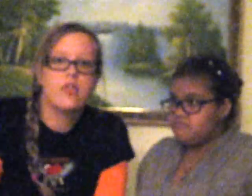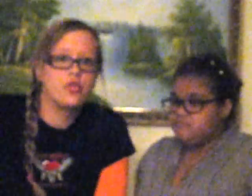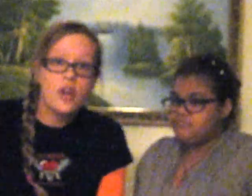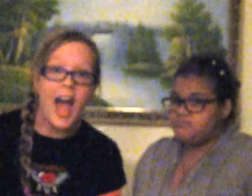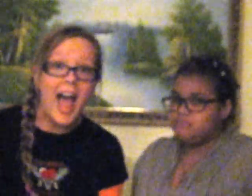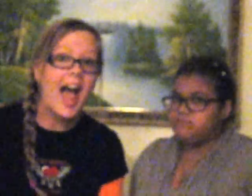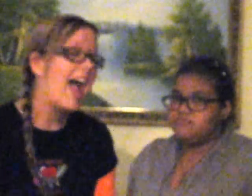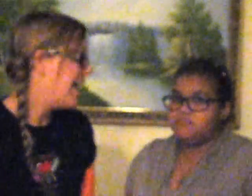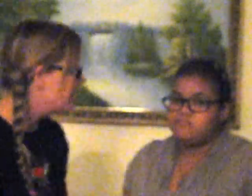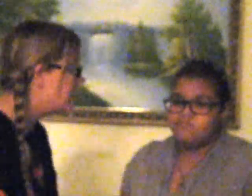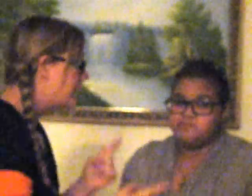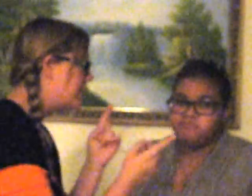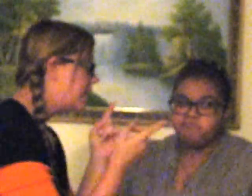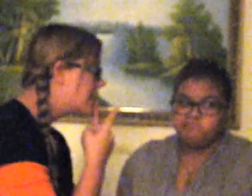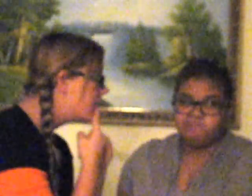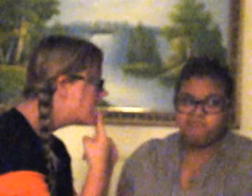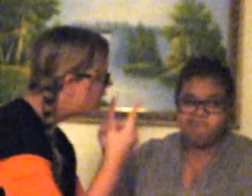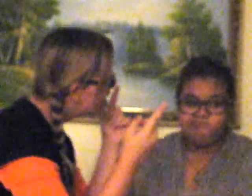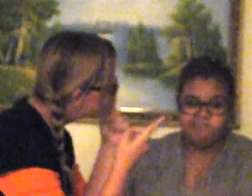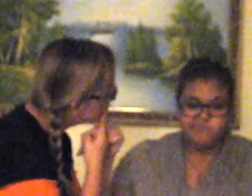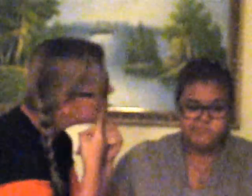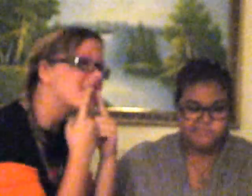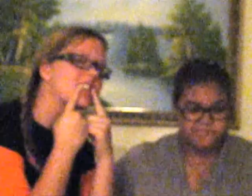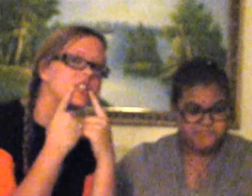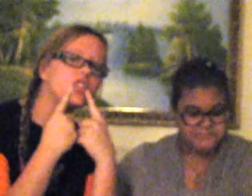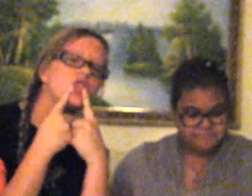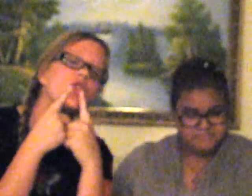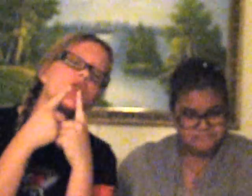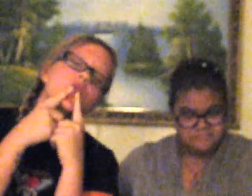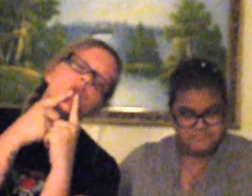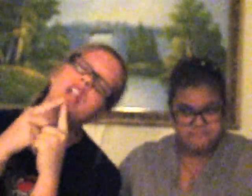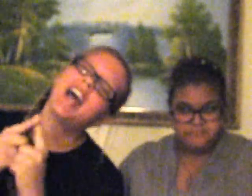right In this case tonight